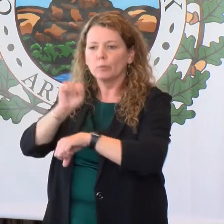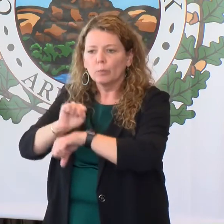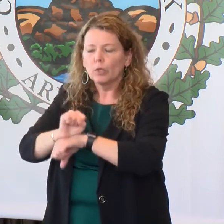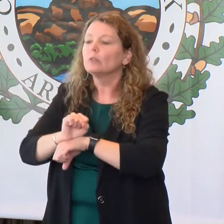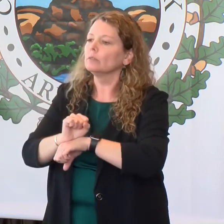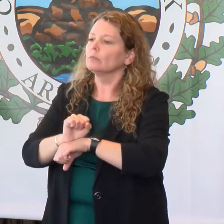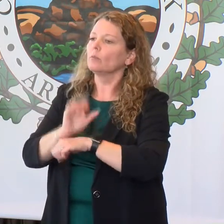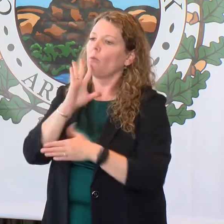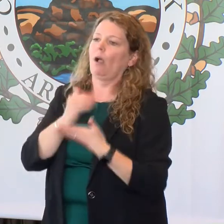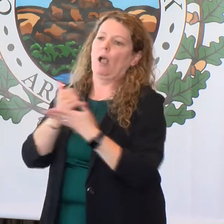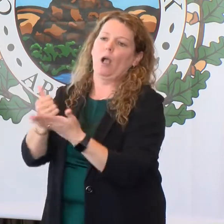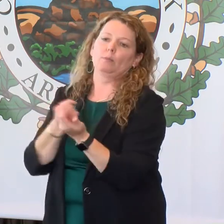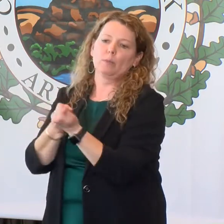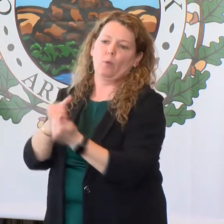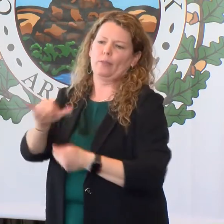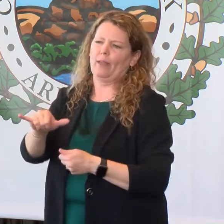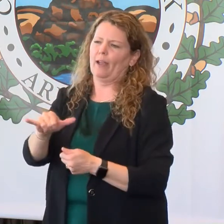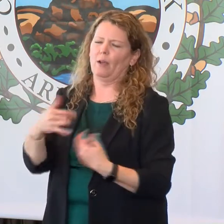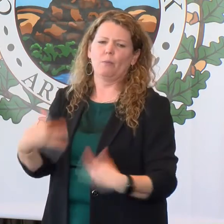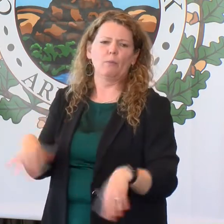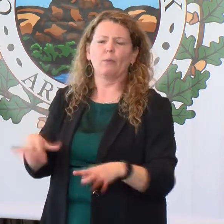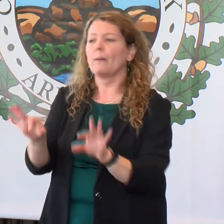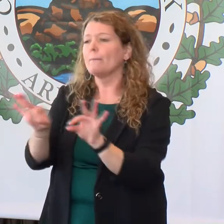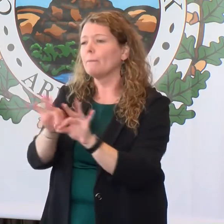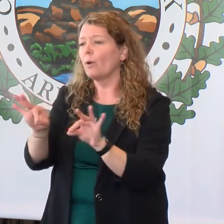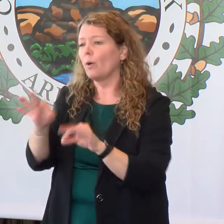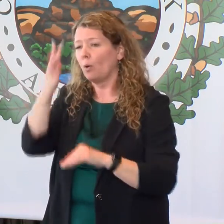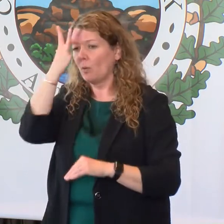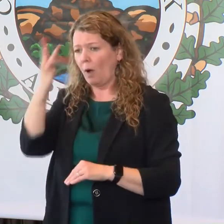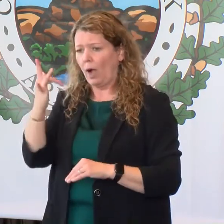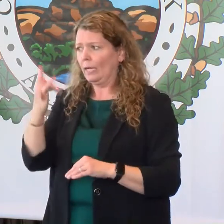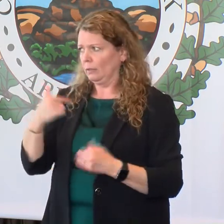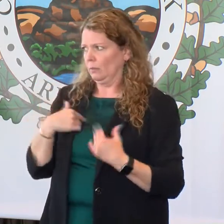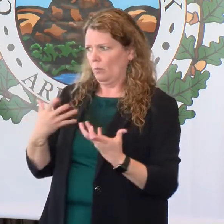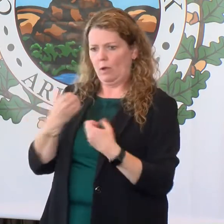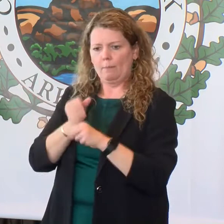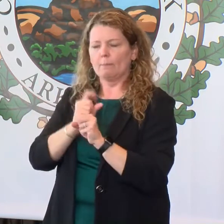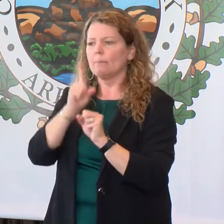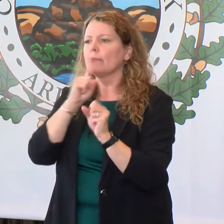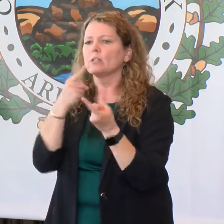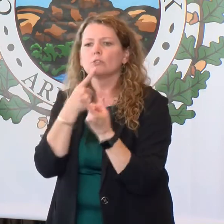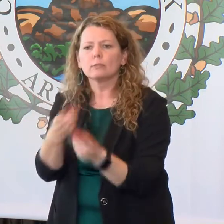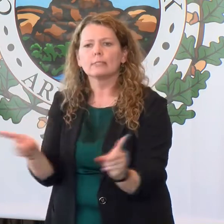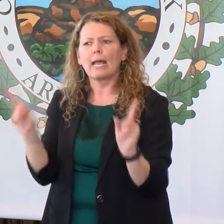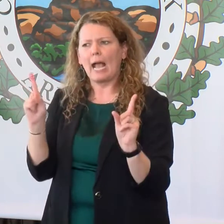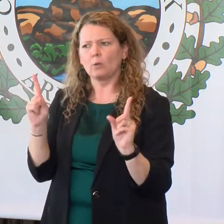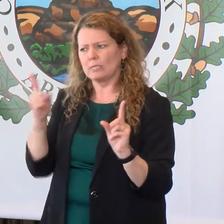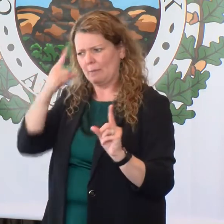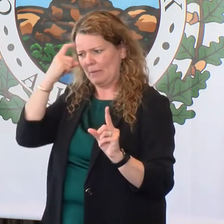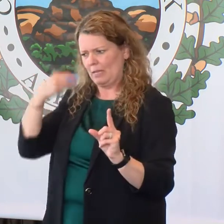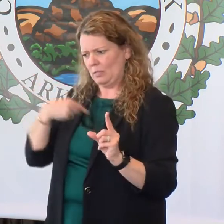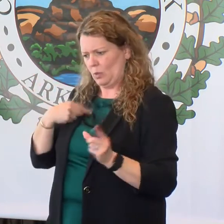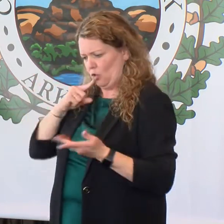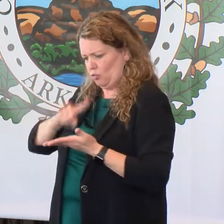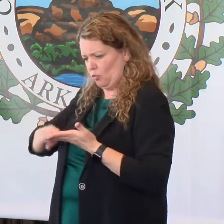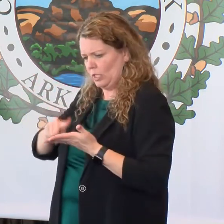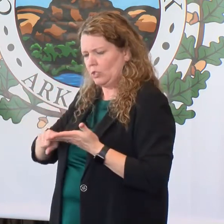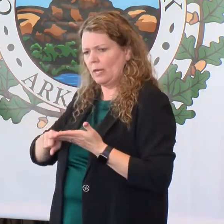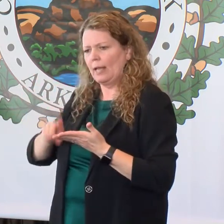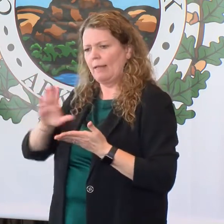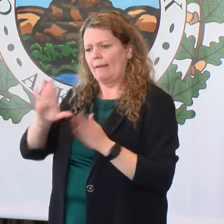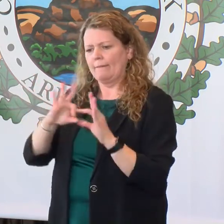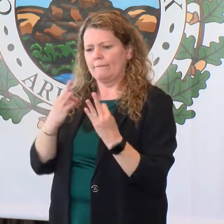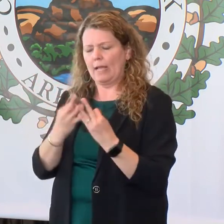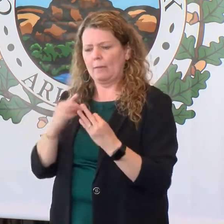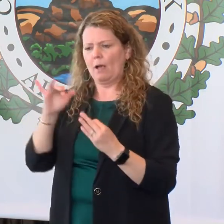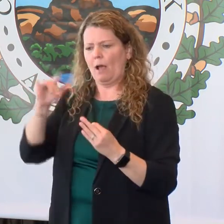training. And this is important because it sends a really strong signal, the research is very clear. This begins to change the mindset of